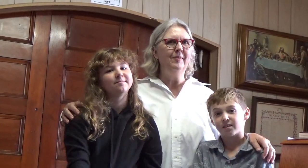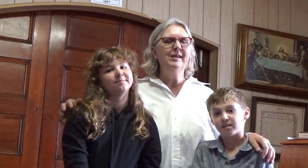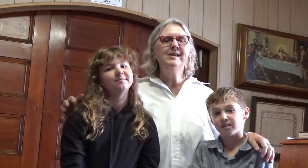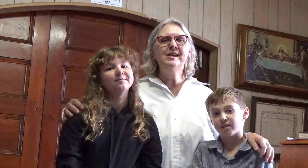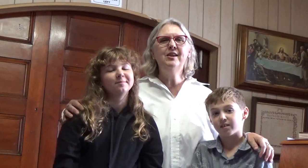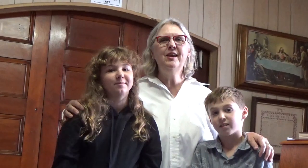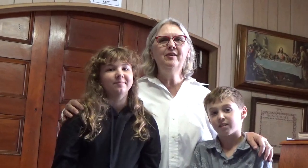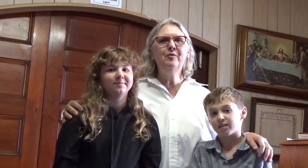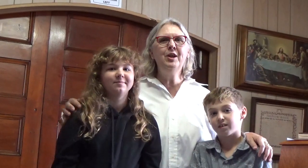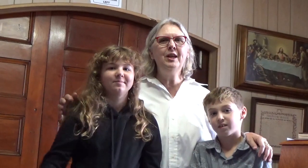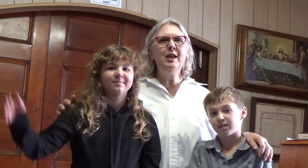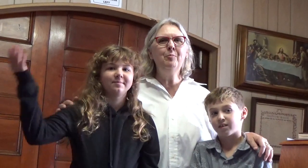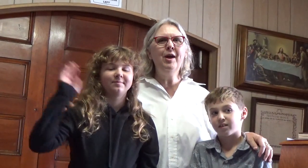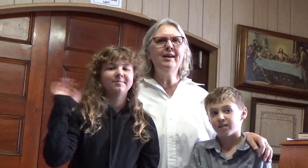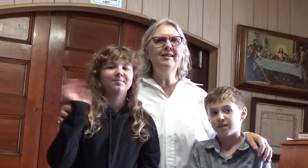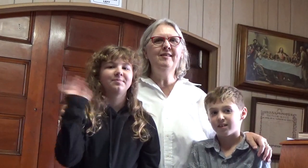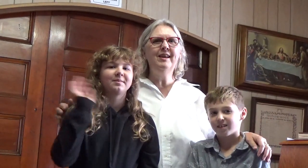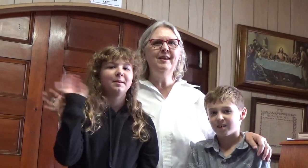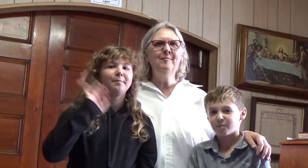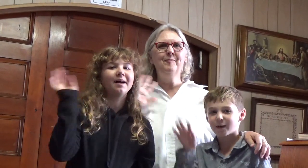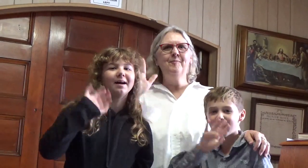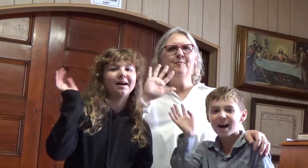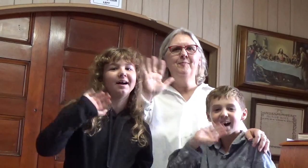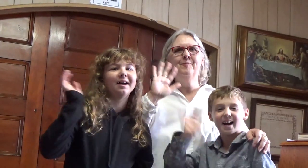See you next week. Keep practicing. Bye. Bye.